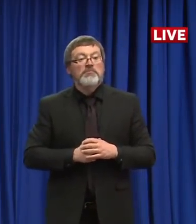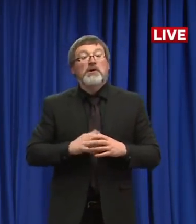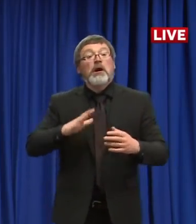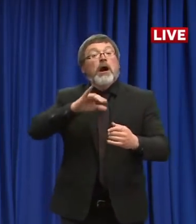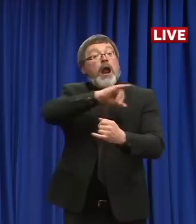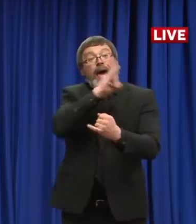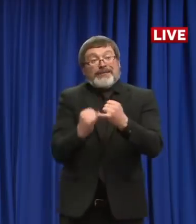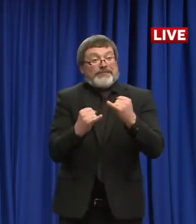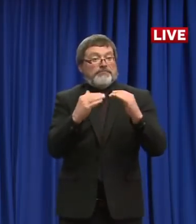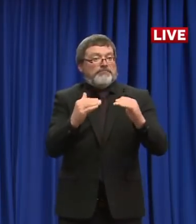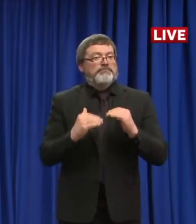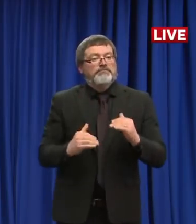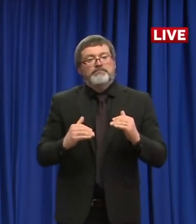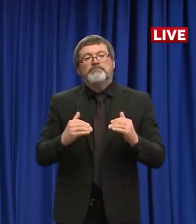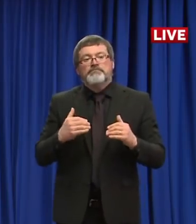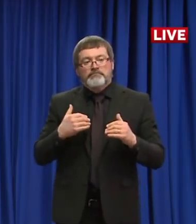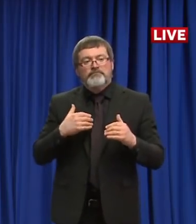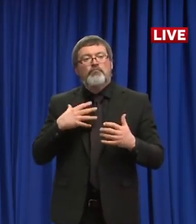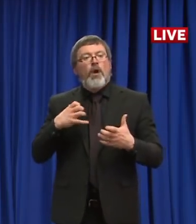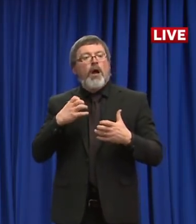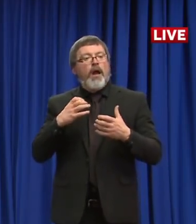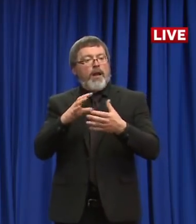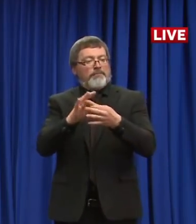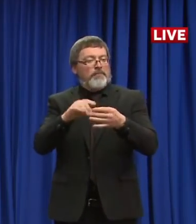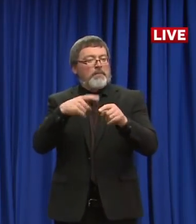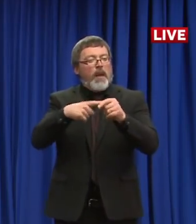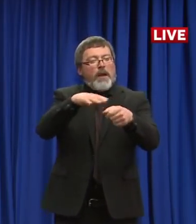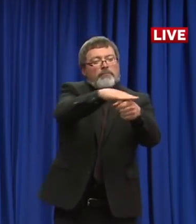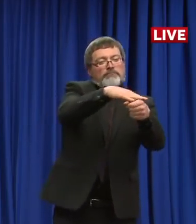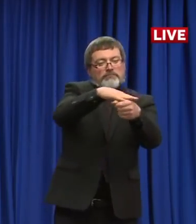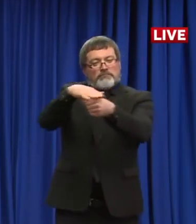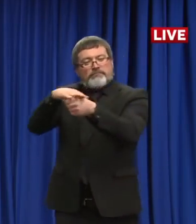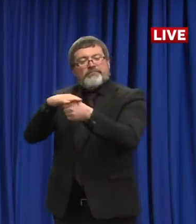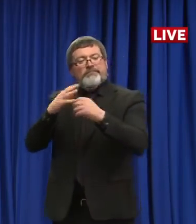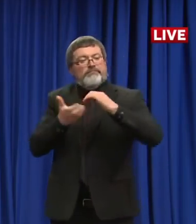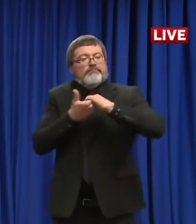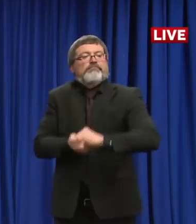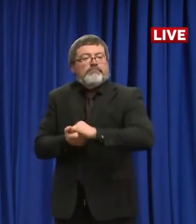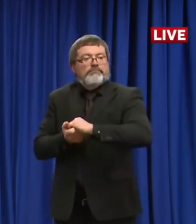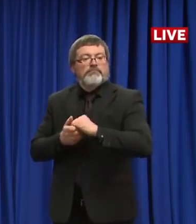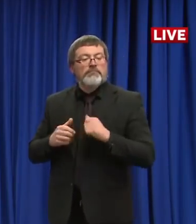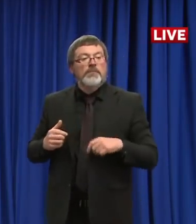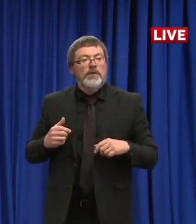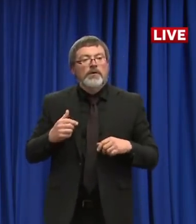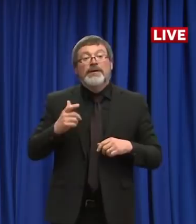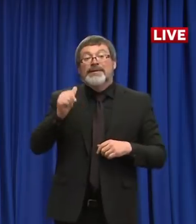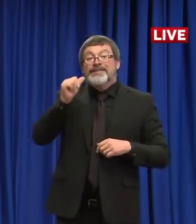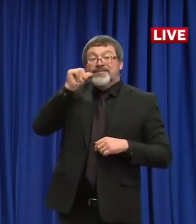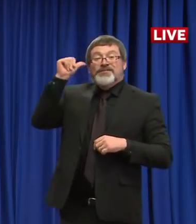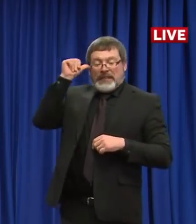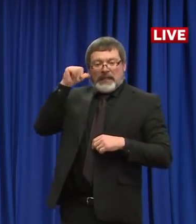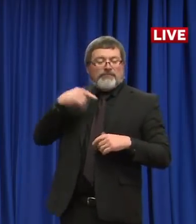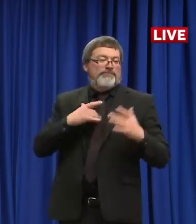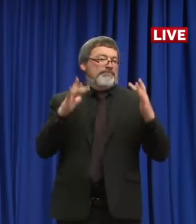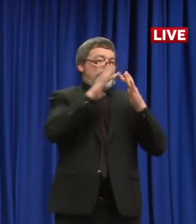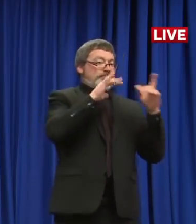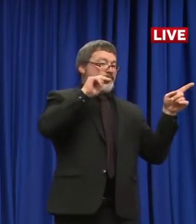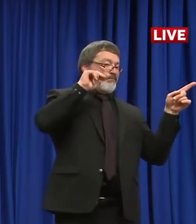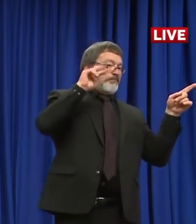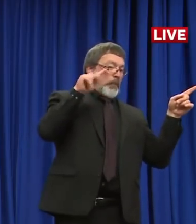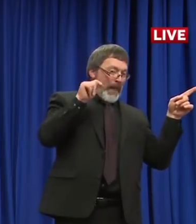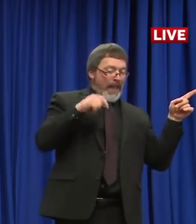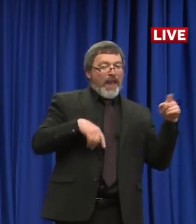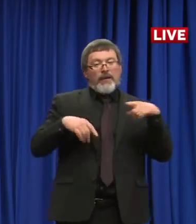There's been a lot of talk about that over the past day or so. So I spoke with Governor Phil Scott of Vermont, Janet Mills of Maine and Charlie Baker of Massachusetts